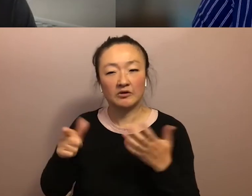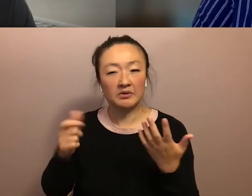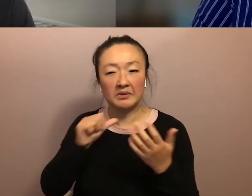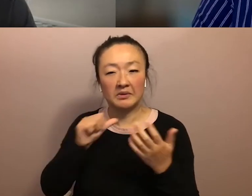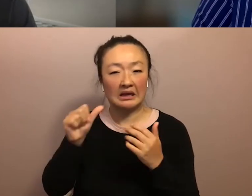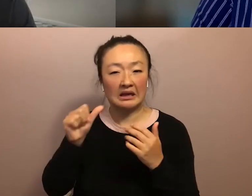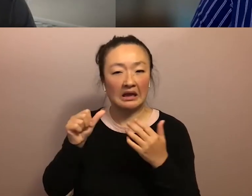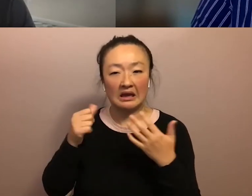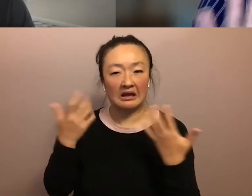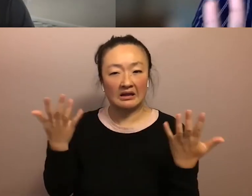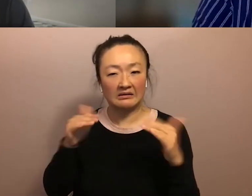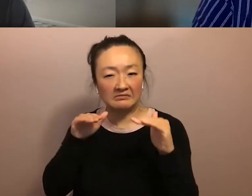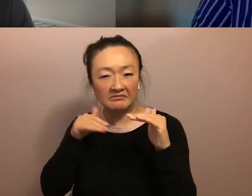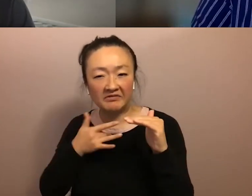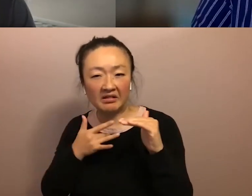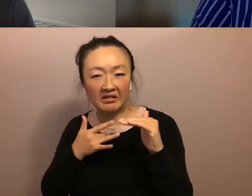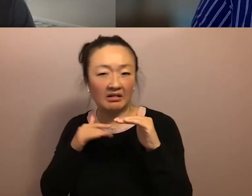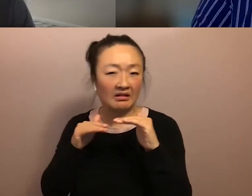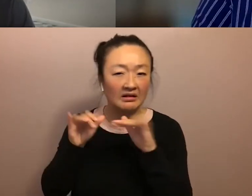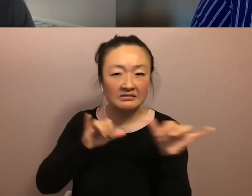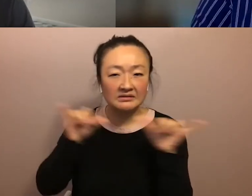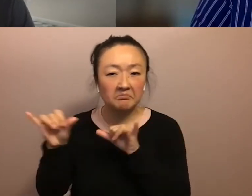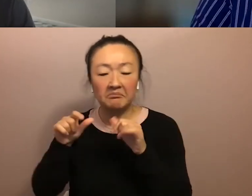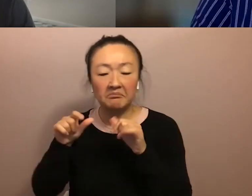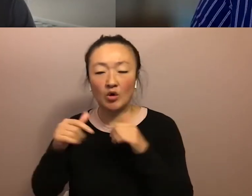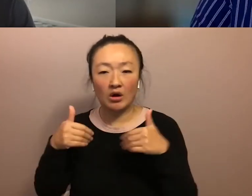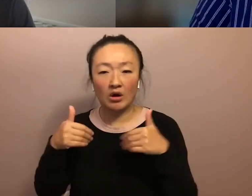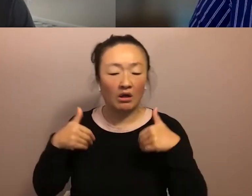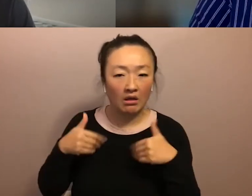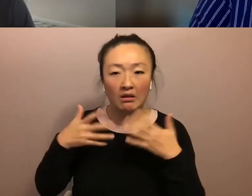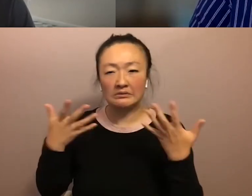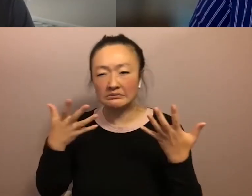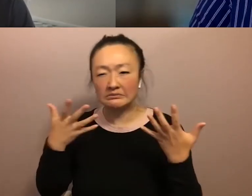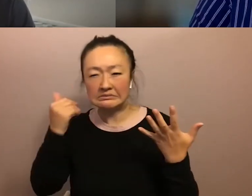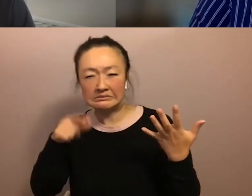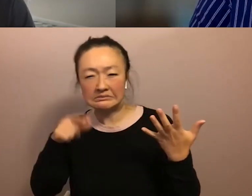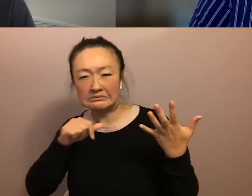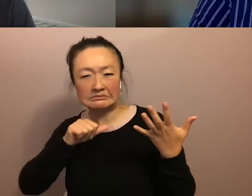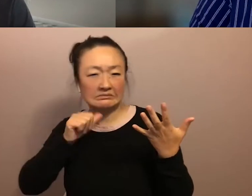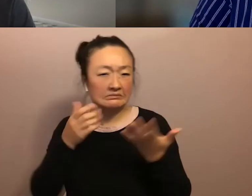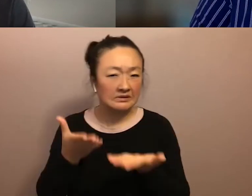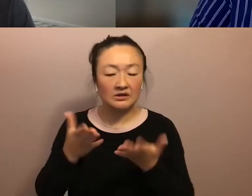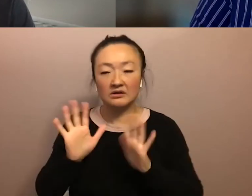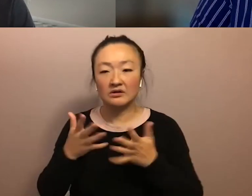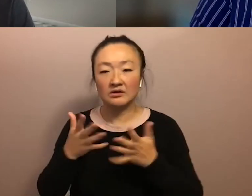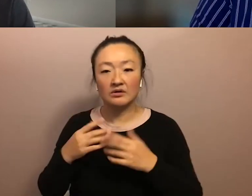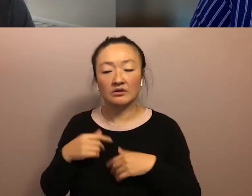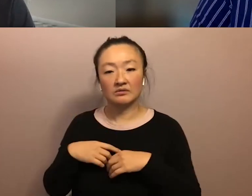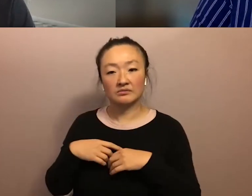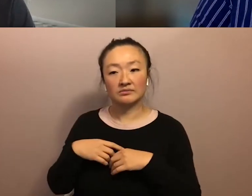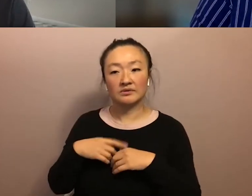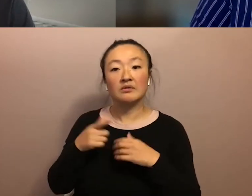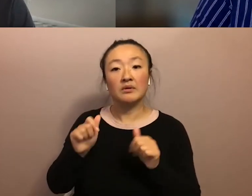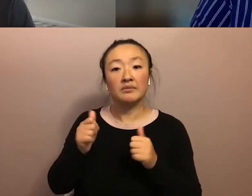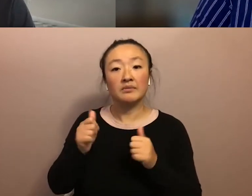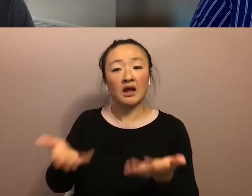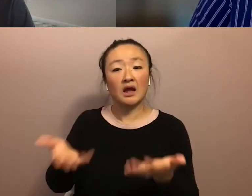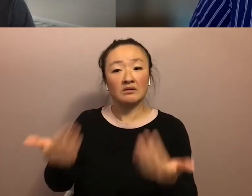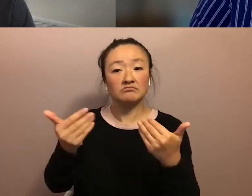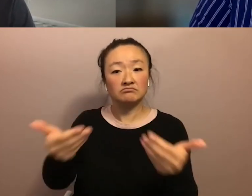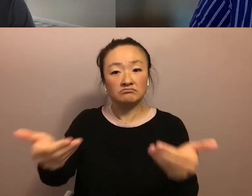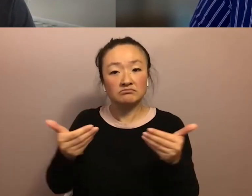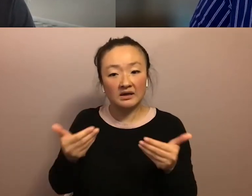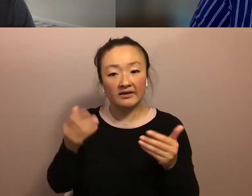or daunting, um, at face value, but, um, but it, it could be also very inviting in a creative